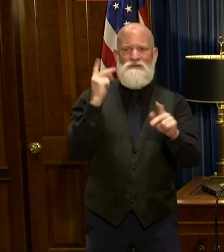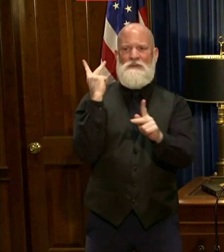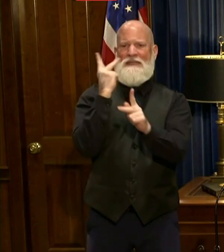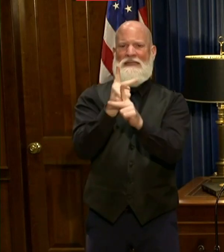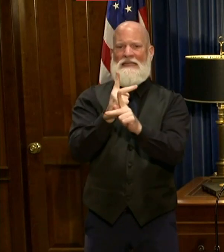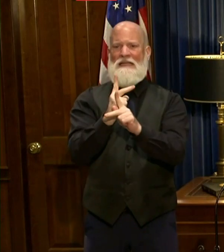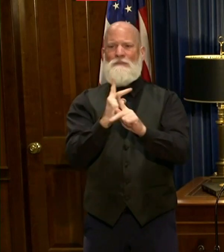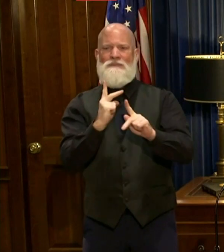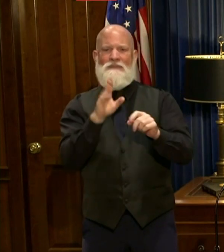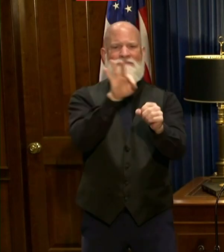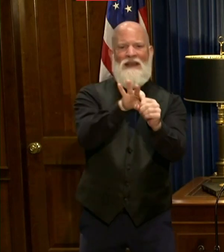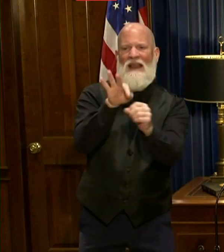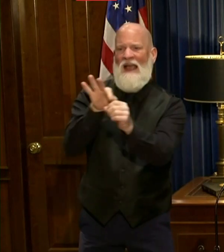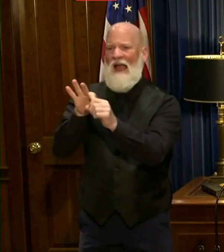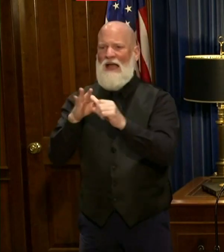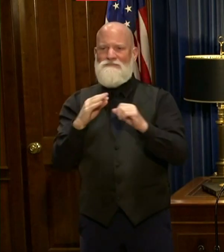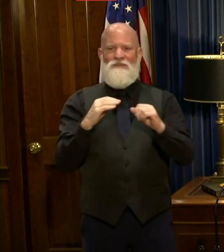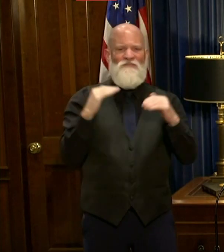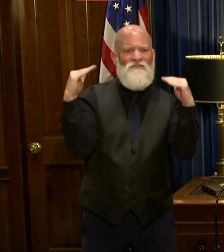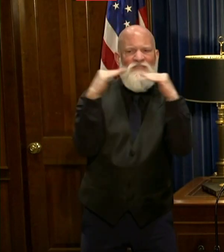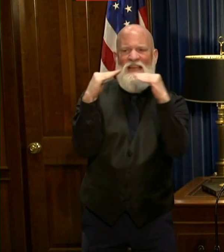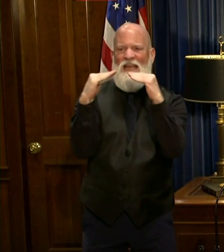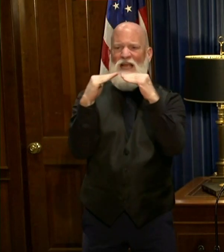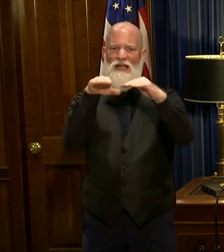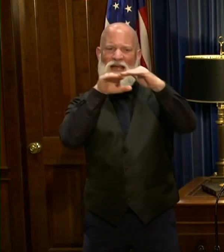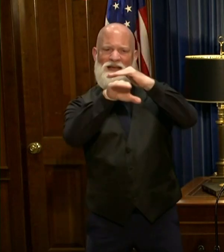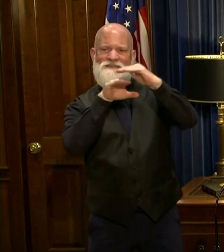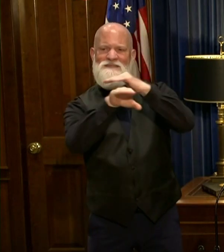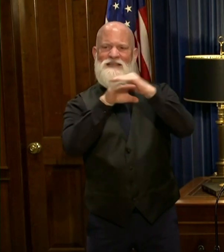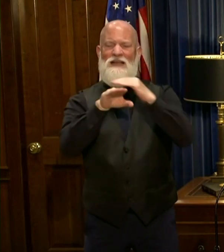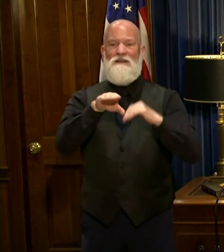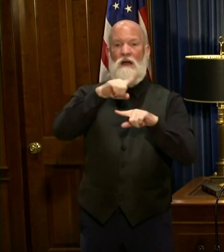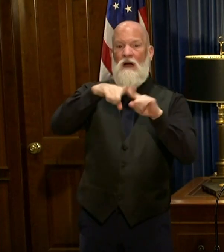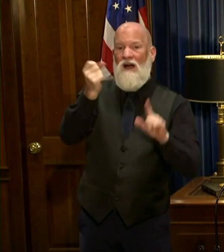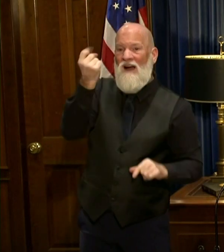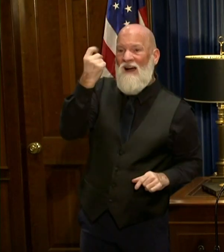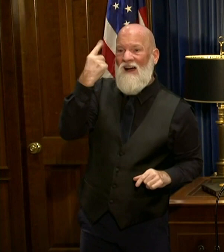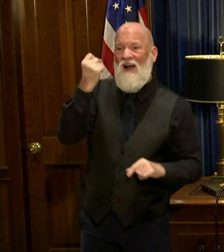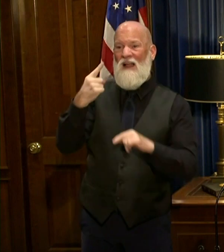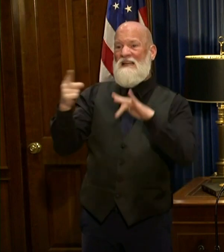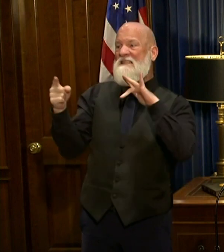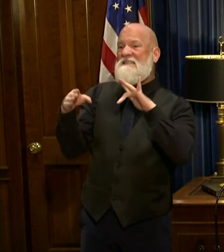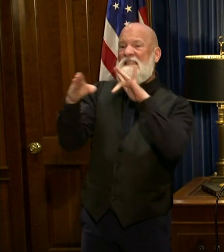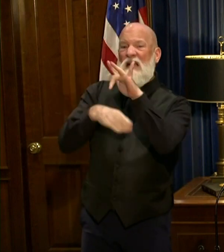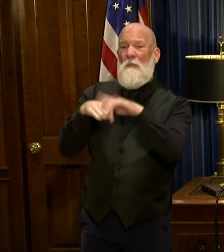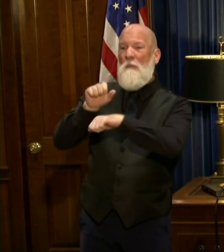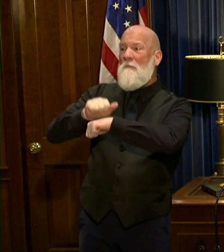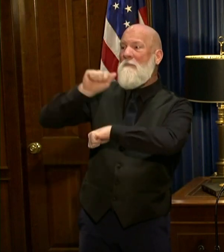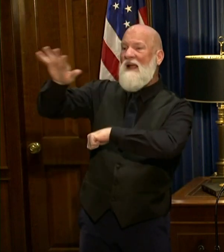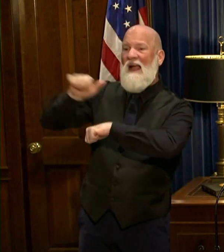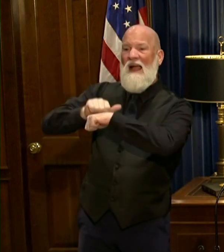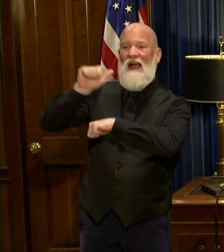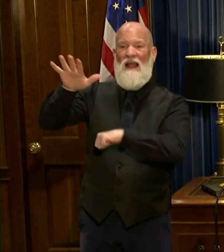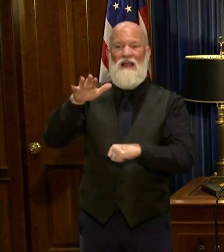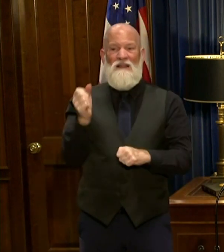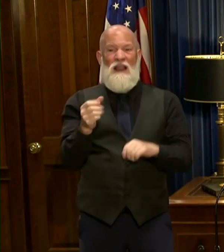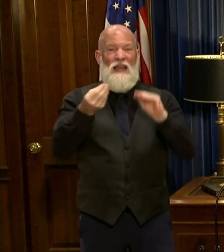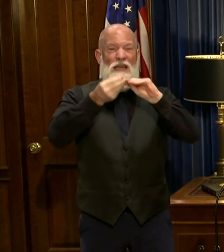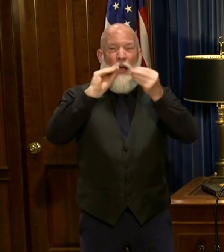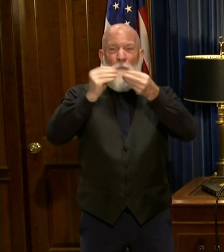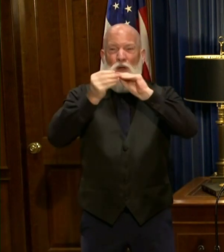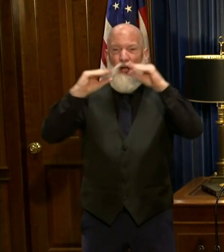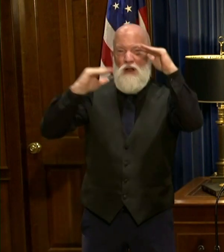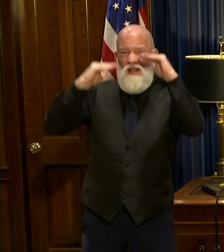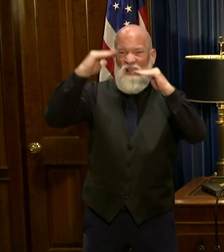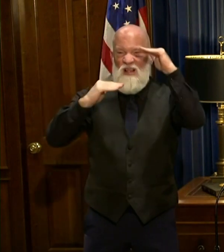Given the record number of absentee ballots and narrow margin in the November 3rd election for president in Georgia, I join